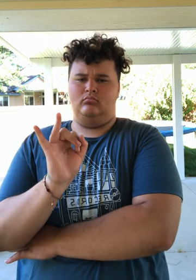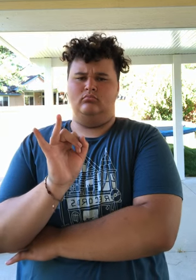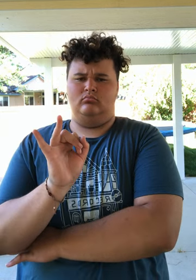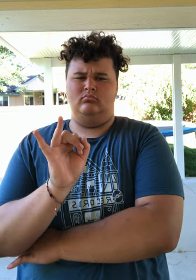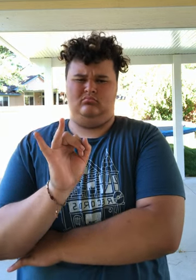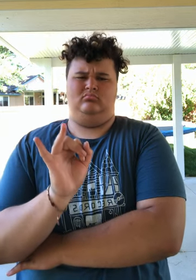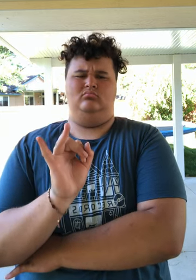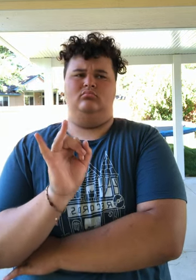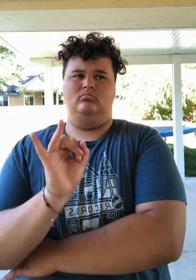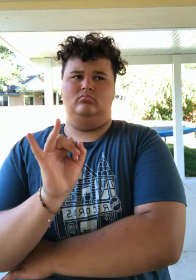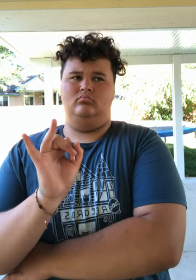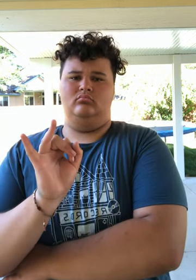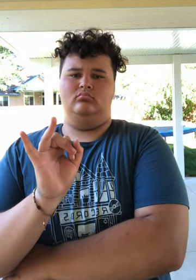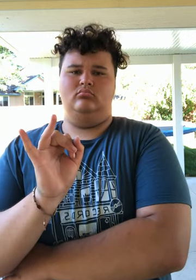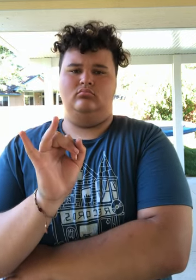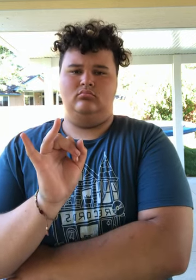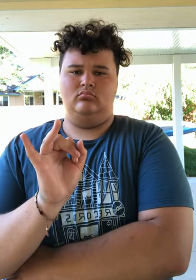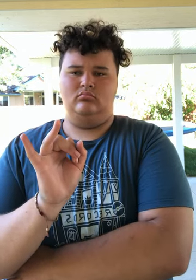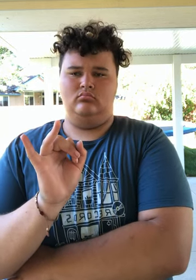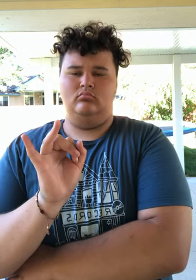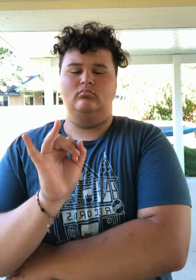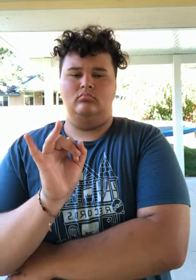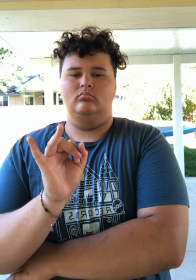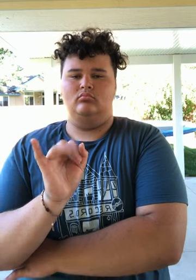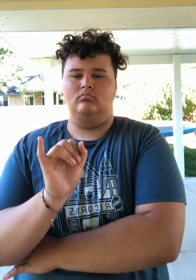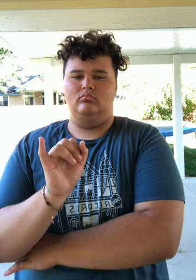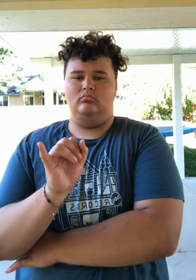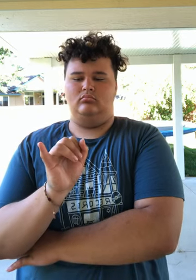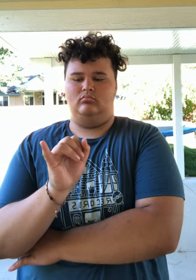Put a finger down if you've made over 100 videos on YouTube